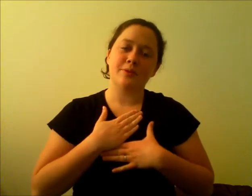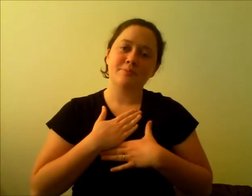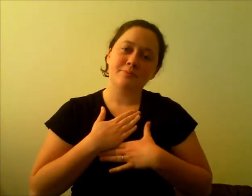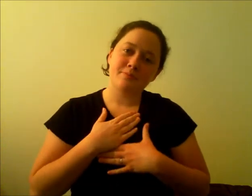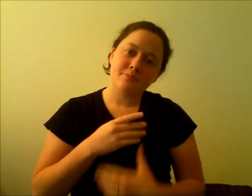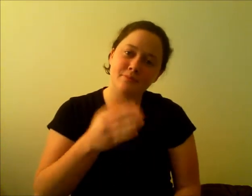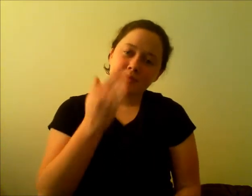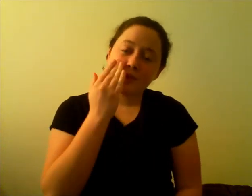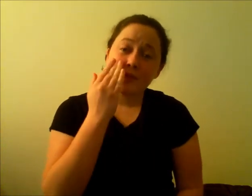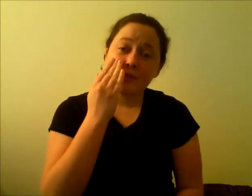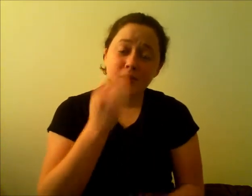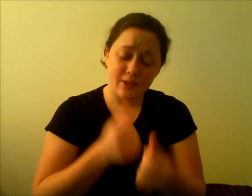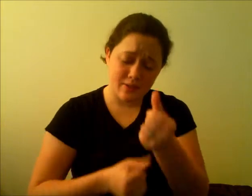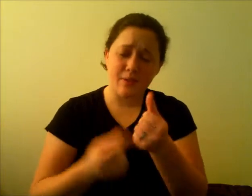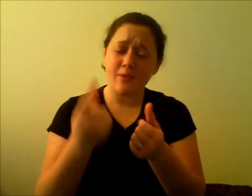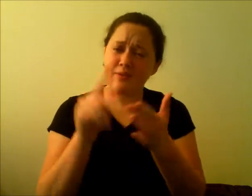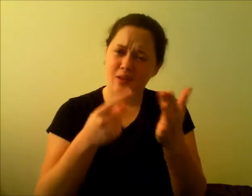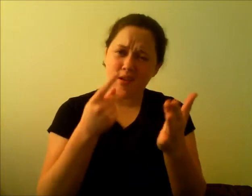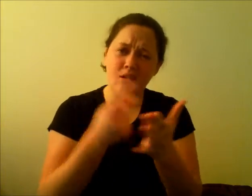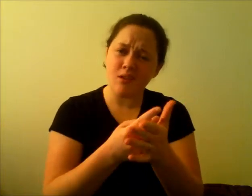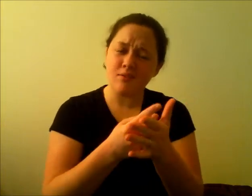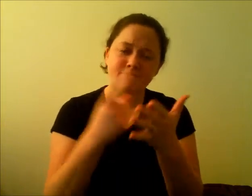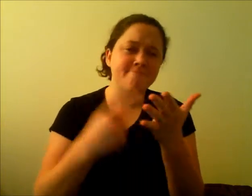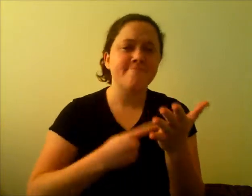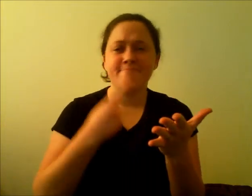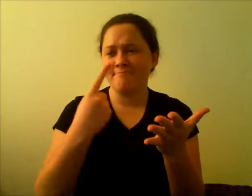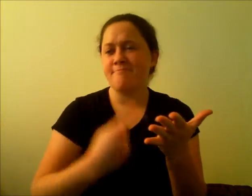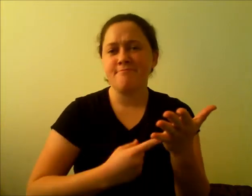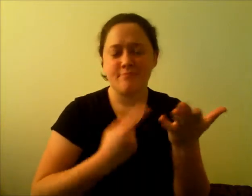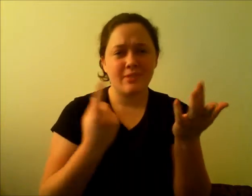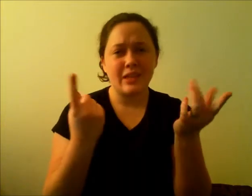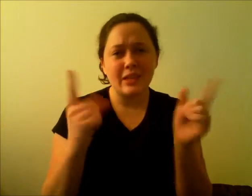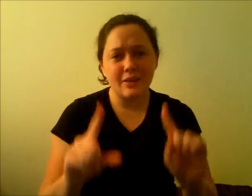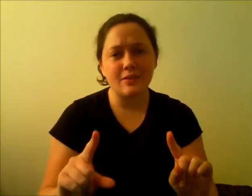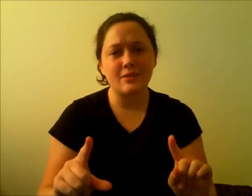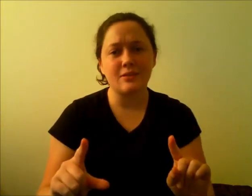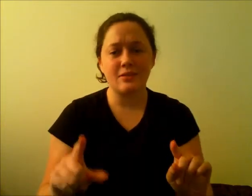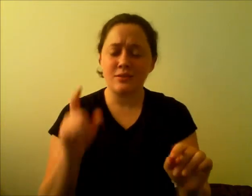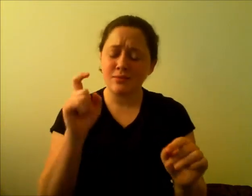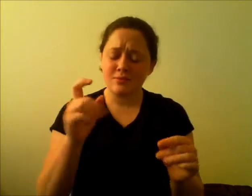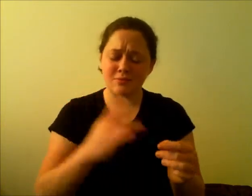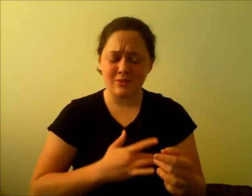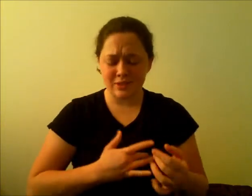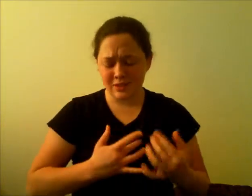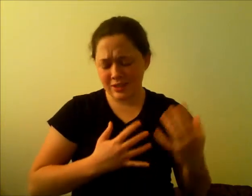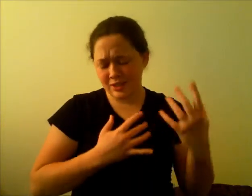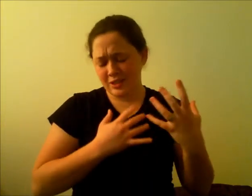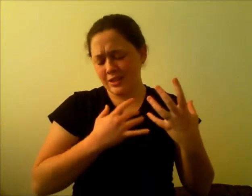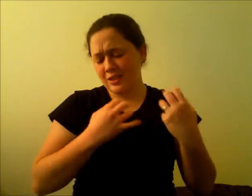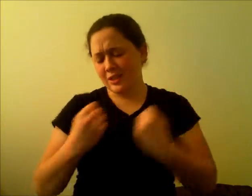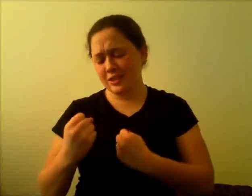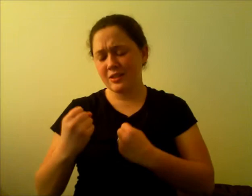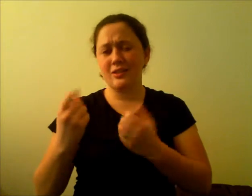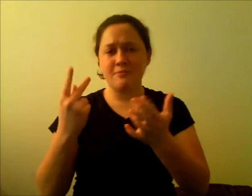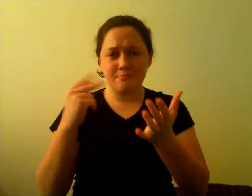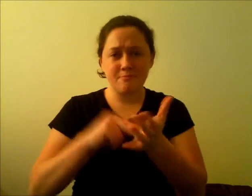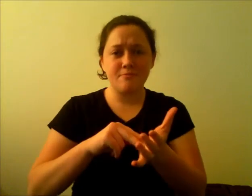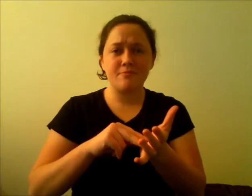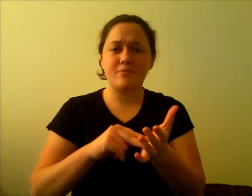Everybody falls sometimes Gotta find the strength to rise From